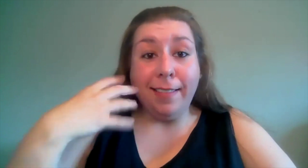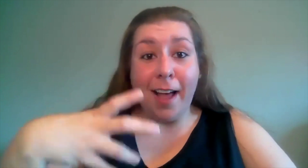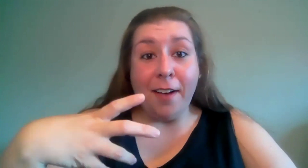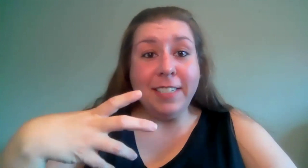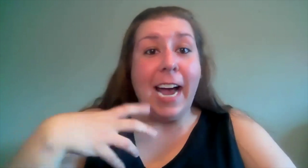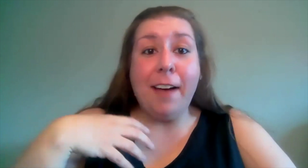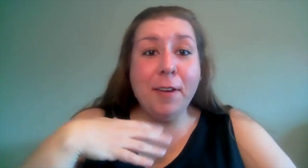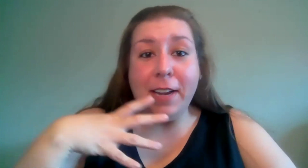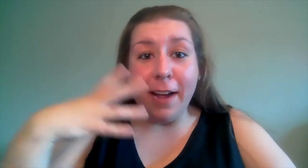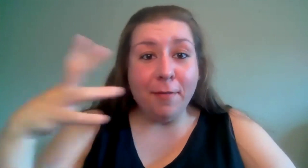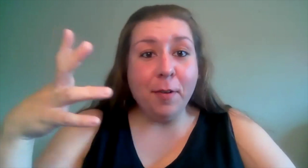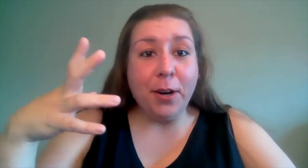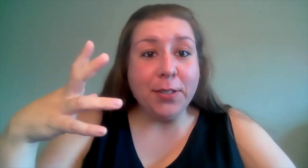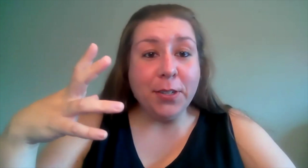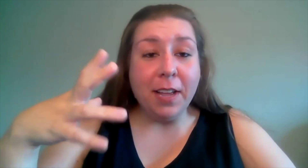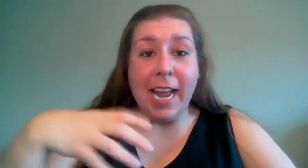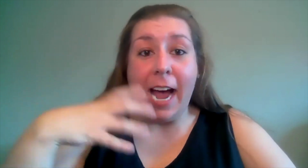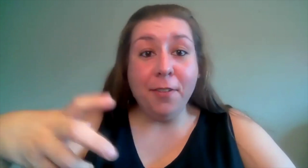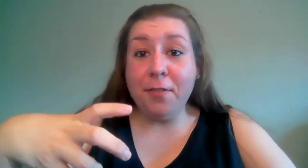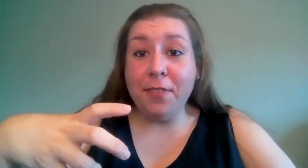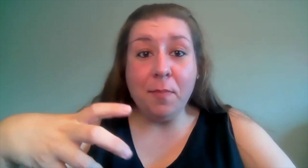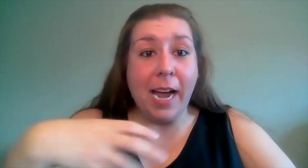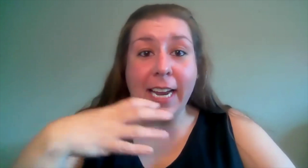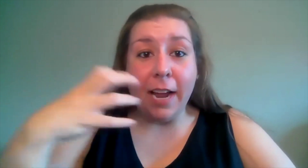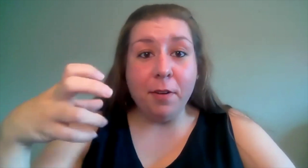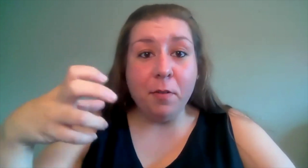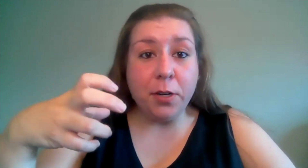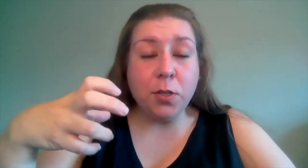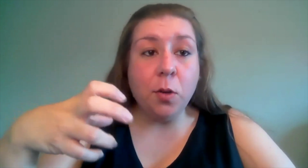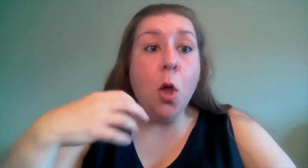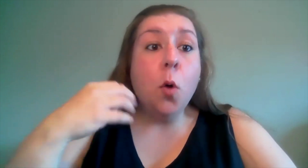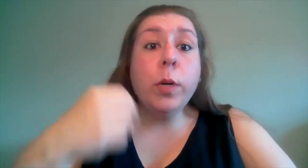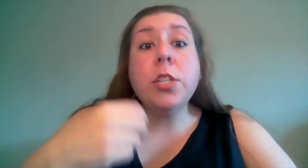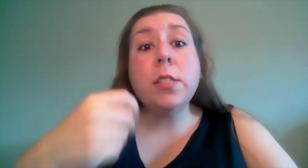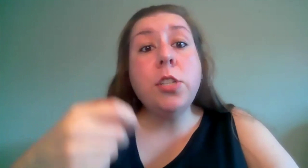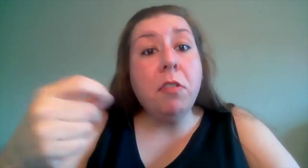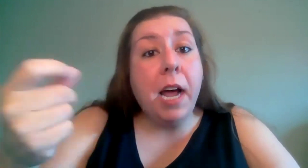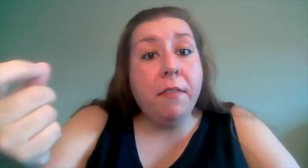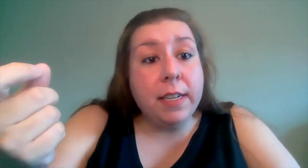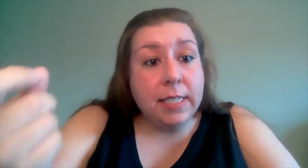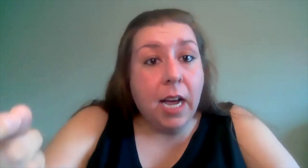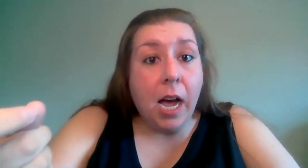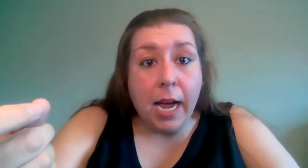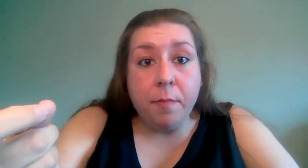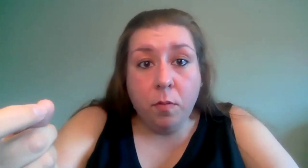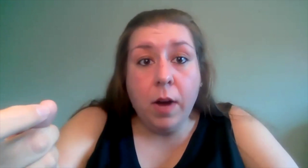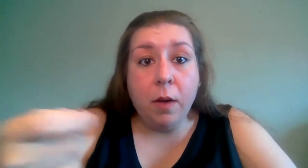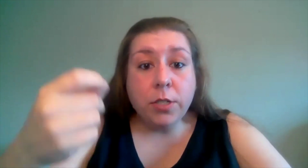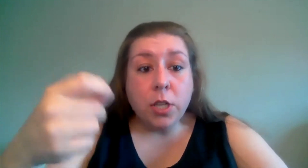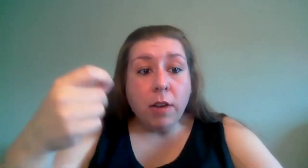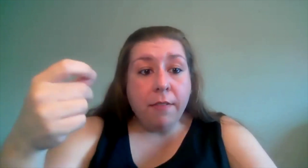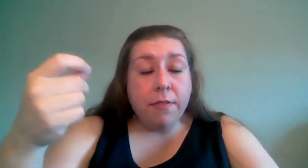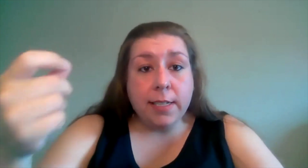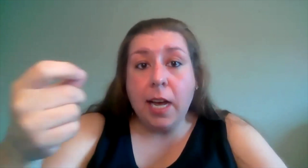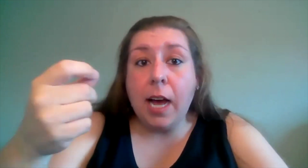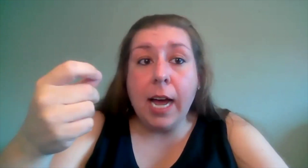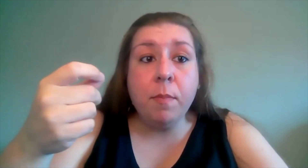love to have you at every rehearsal and have your feedback at every rehearsal we just don't have the time right we don't have the time